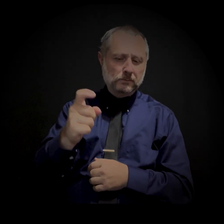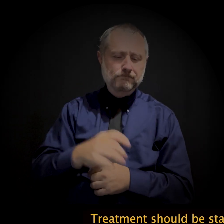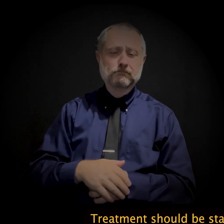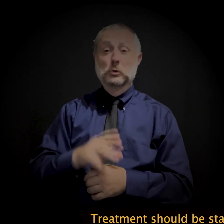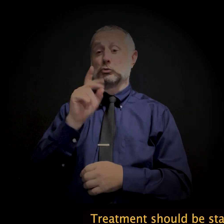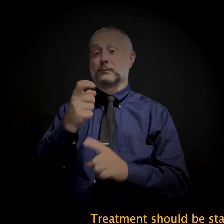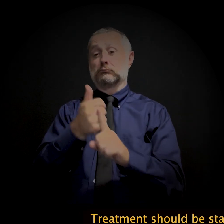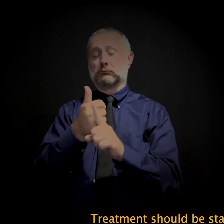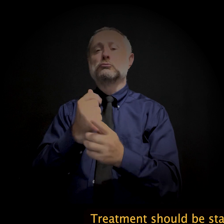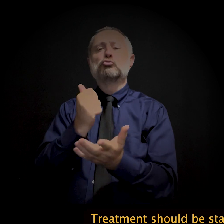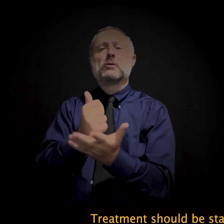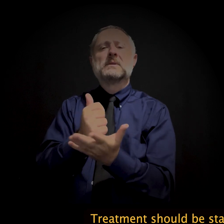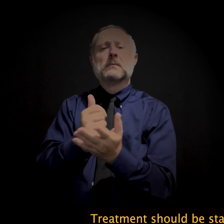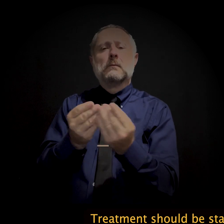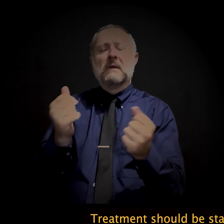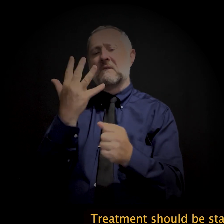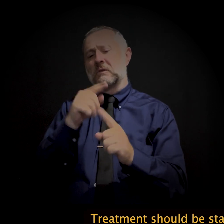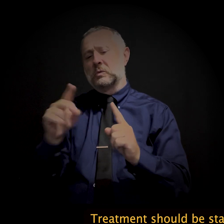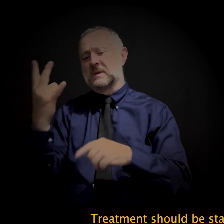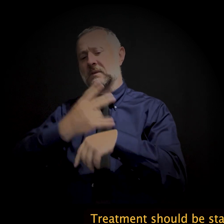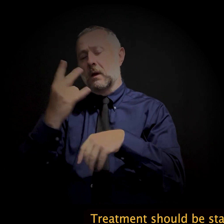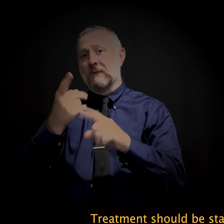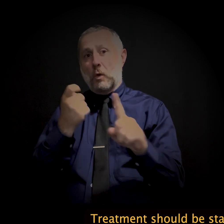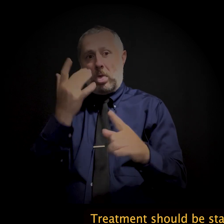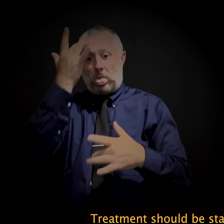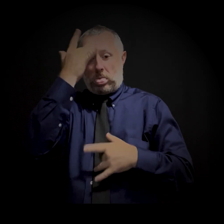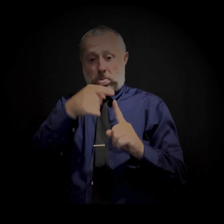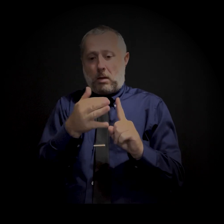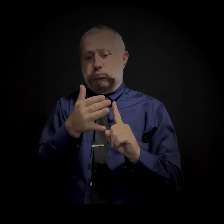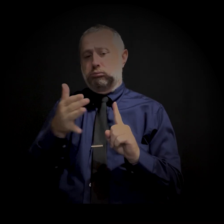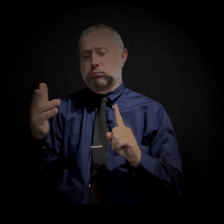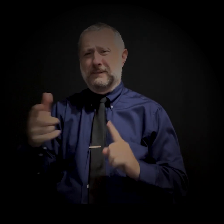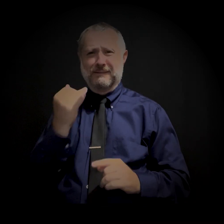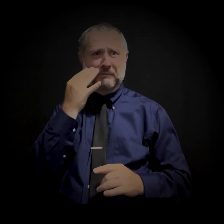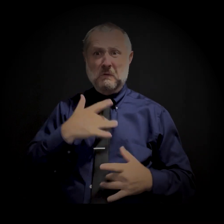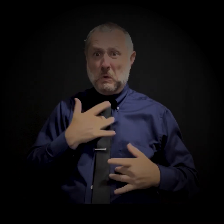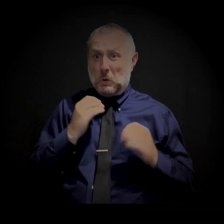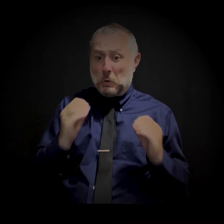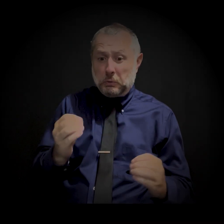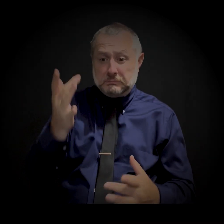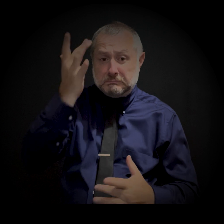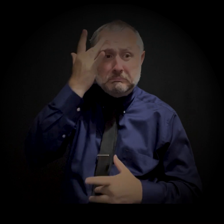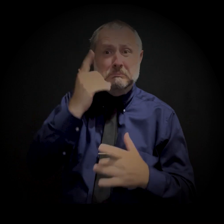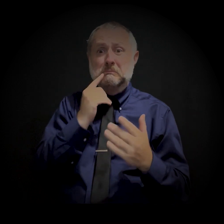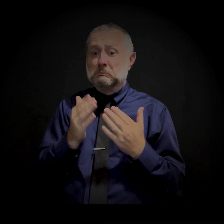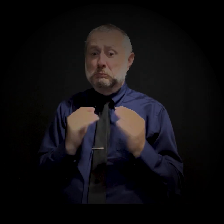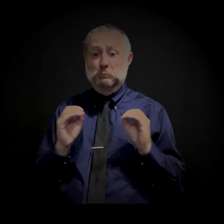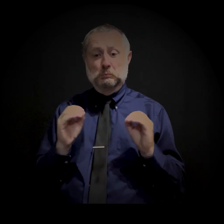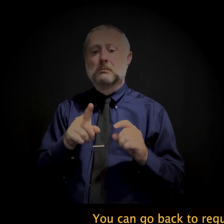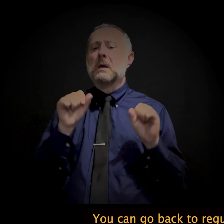Treatment should be started within five to seven days from the start of symptoms, even if you do not feel very sick. You can